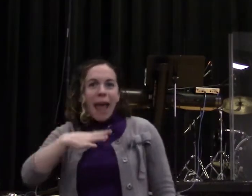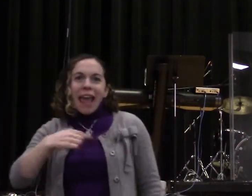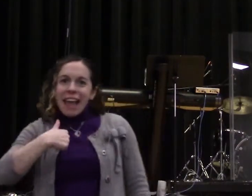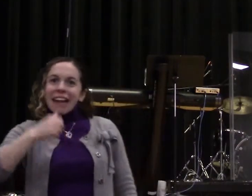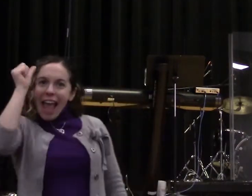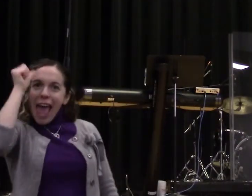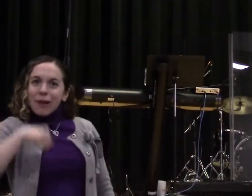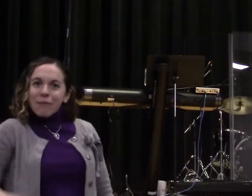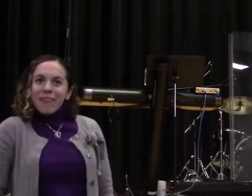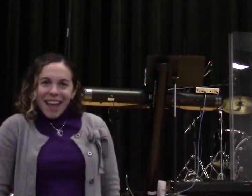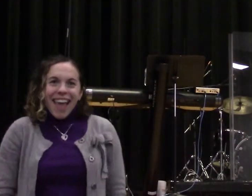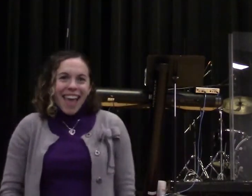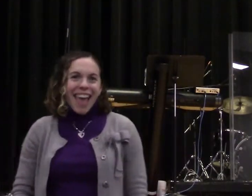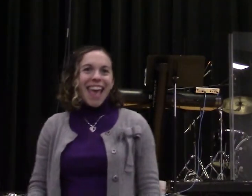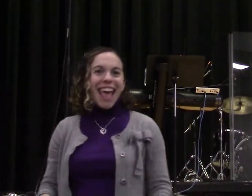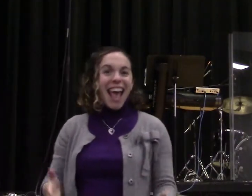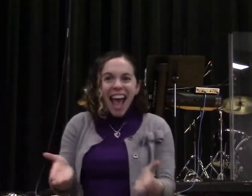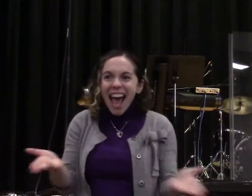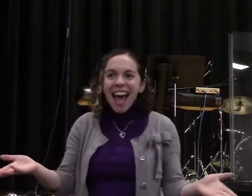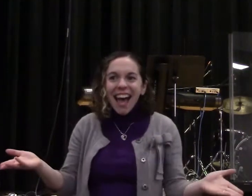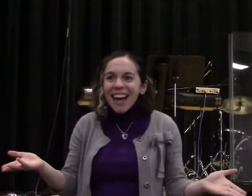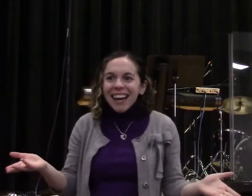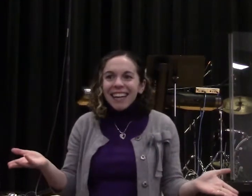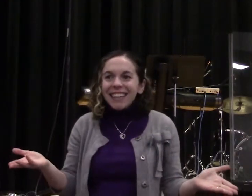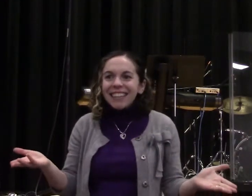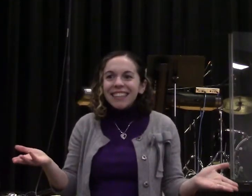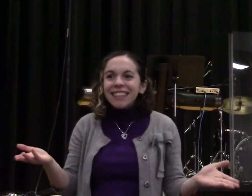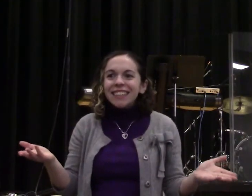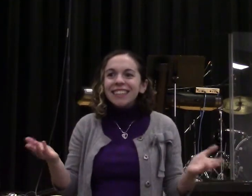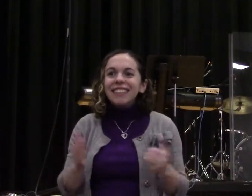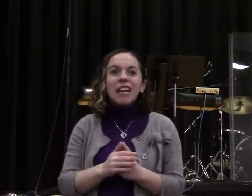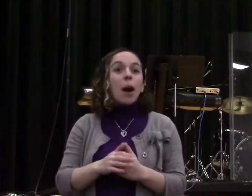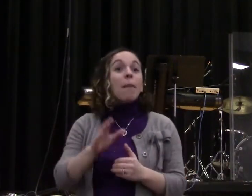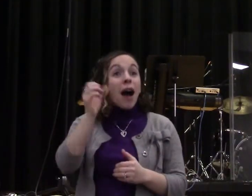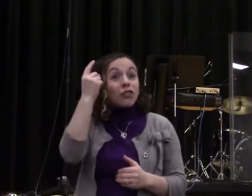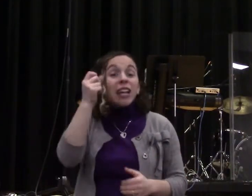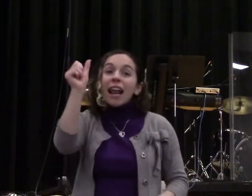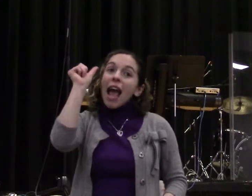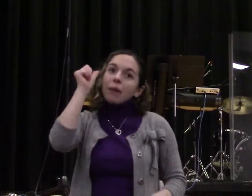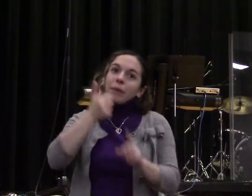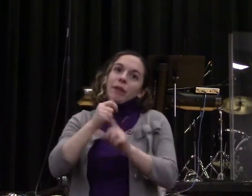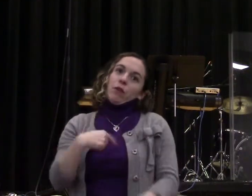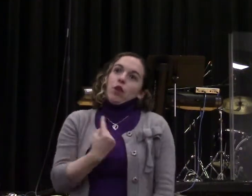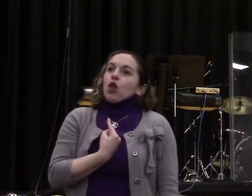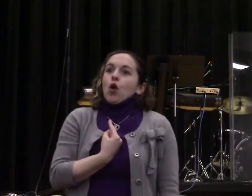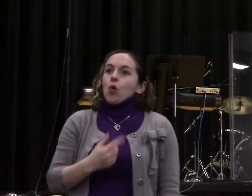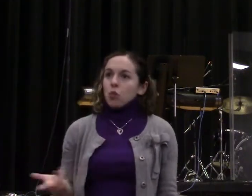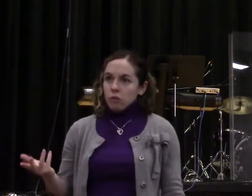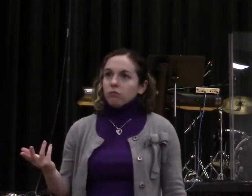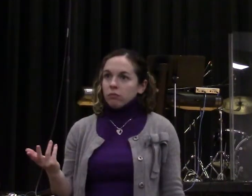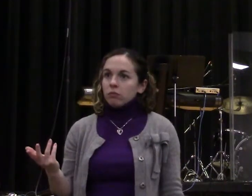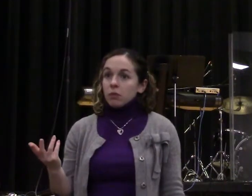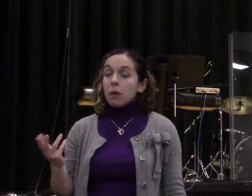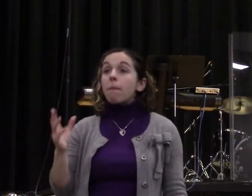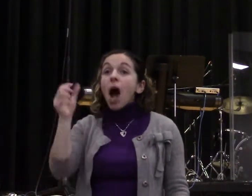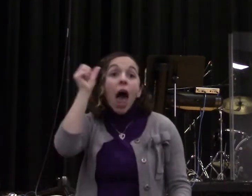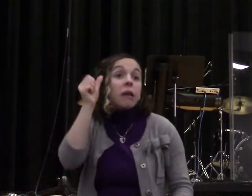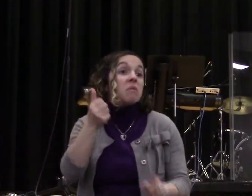All the important things of life. Everything was good. Do you know what mean? He wasn't involved in sin. He